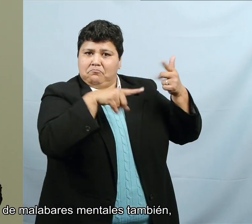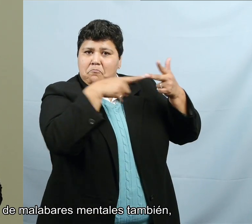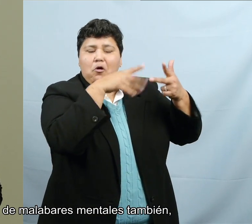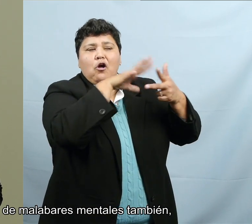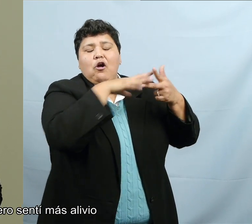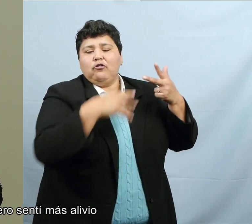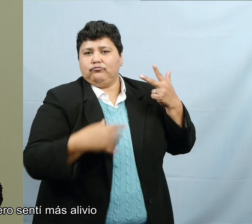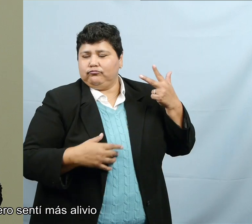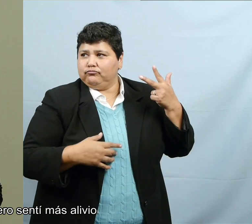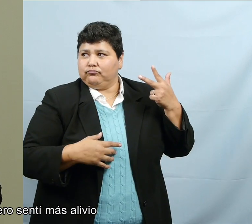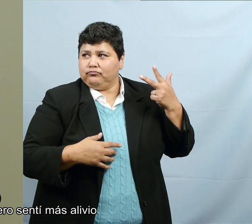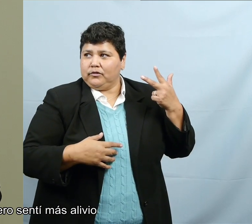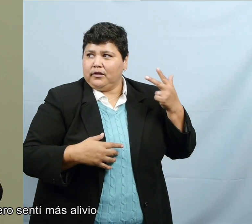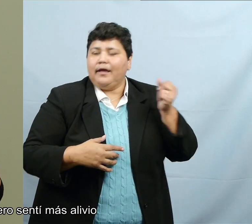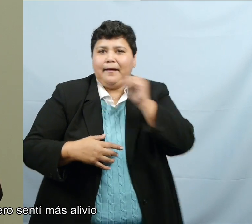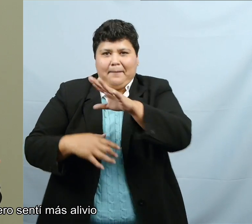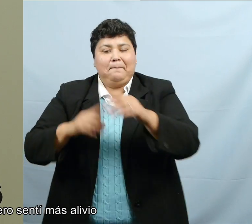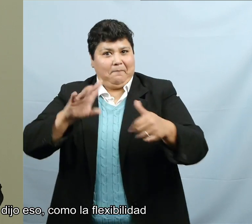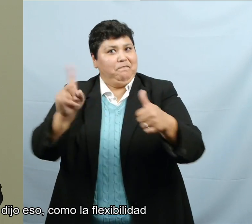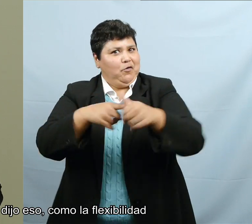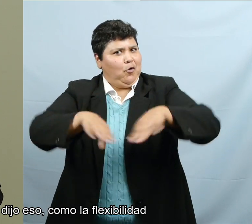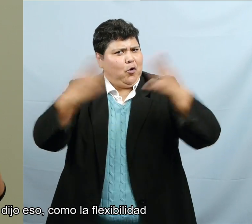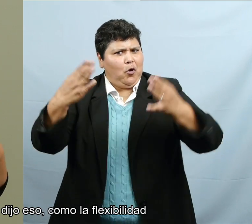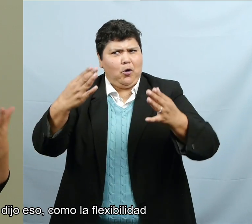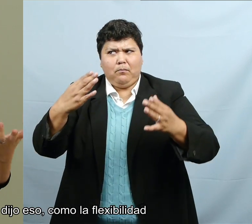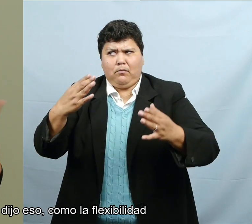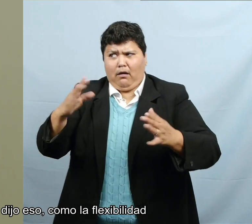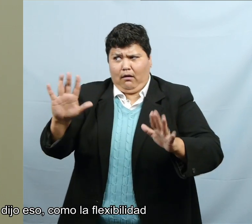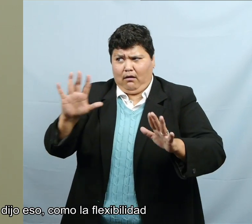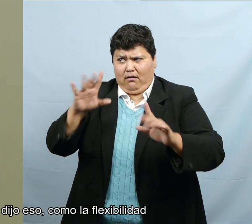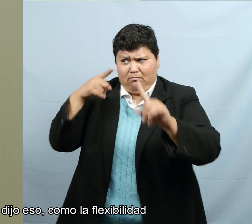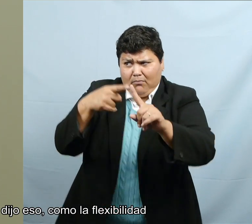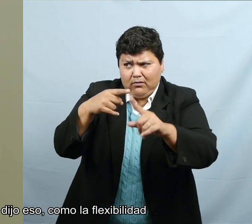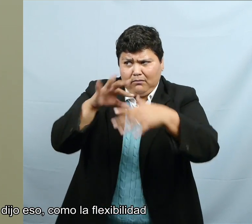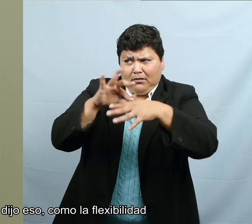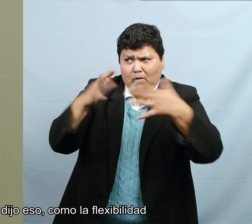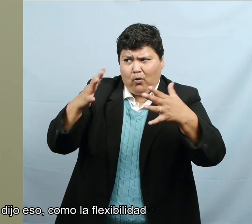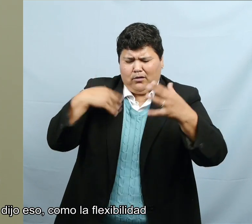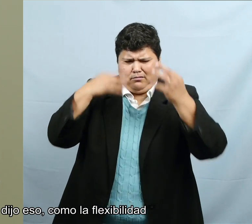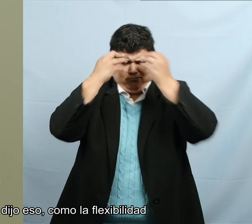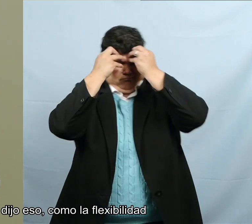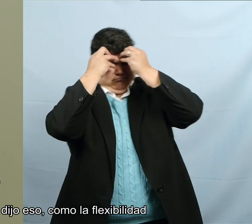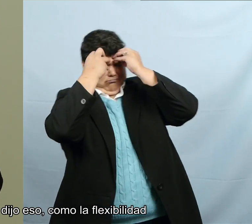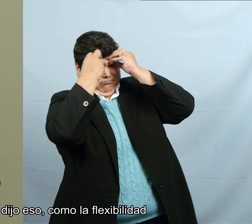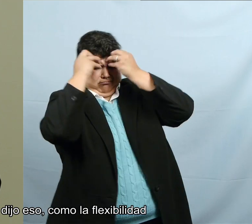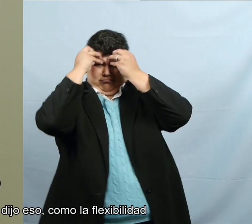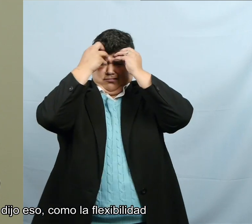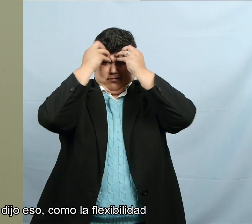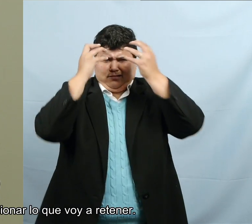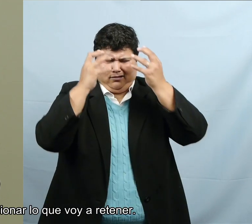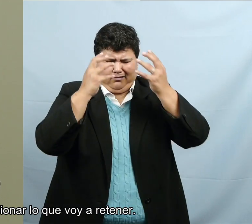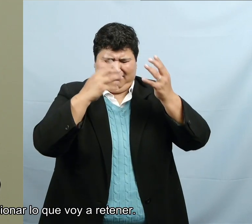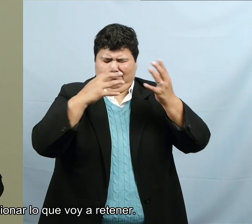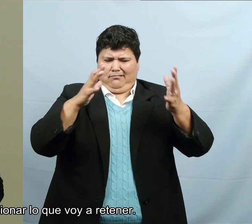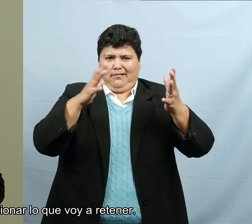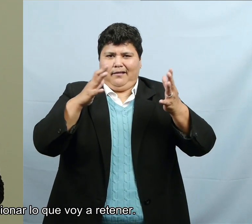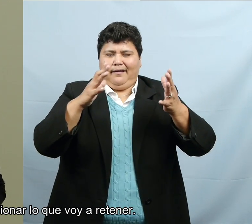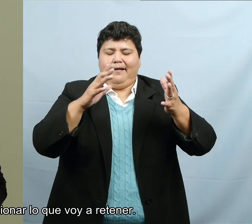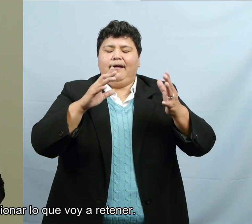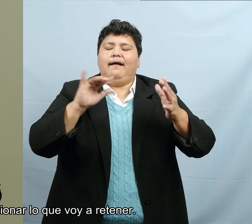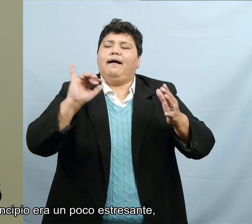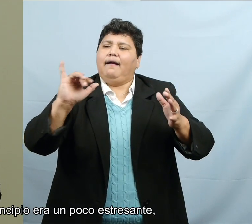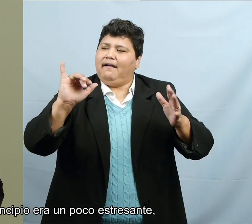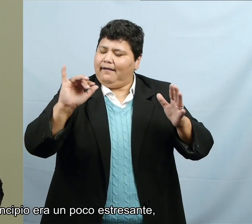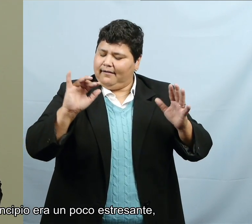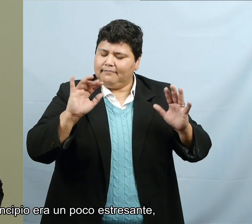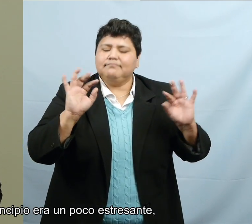mind juggling also, but I felt more relief when he gave me that, I guess, flexibility as to what I'm